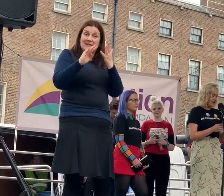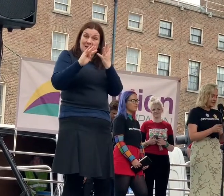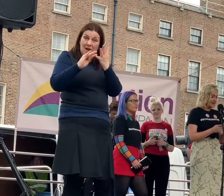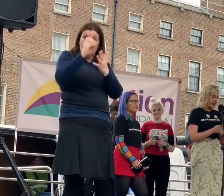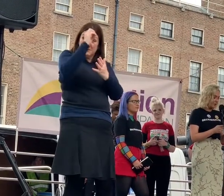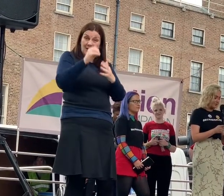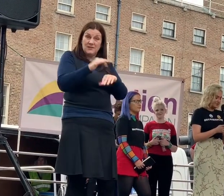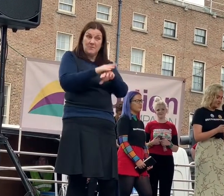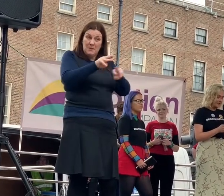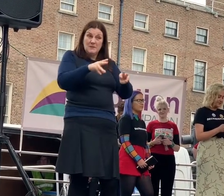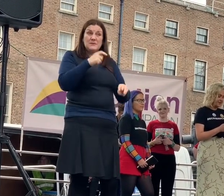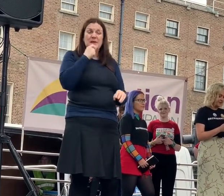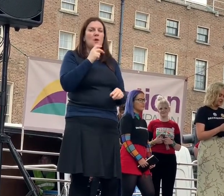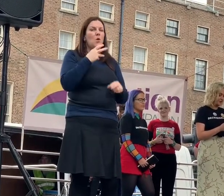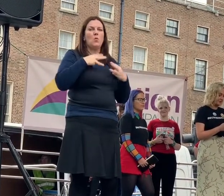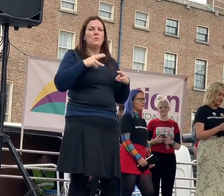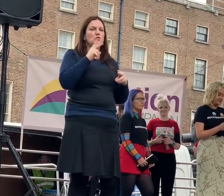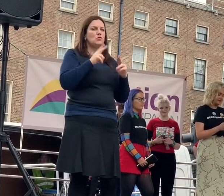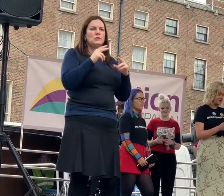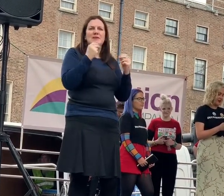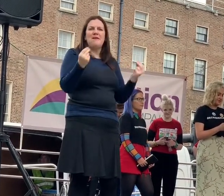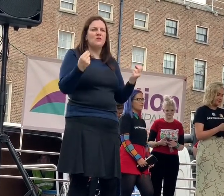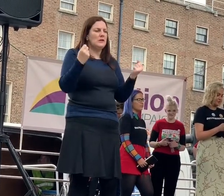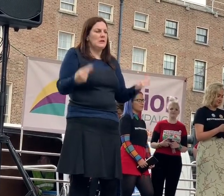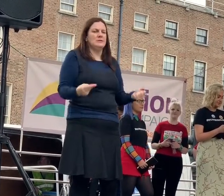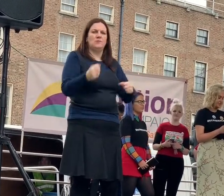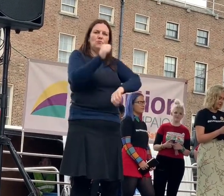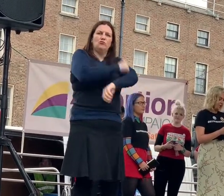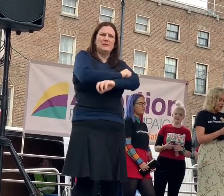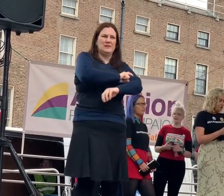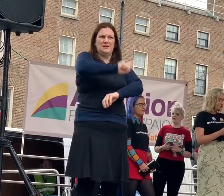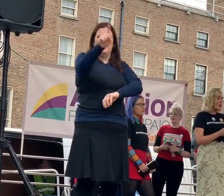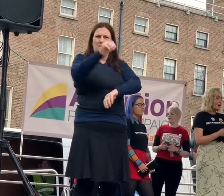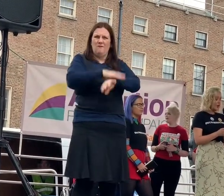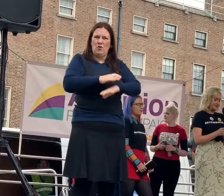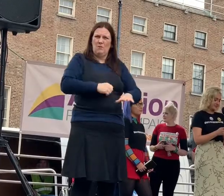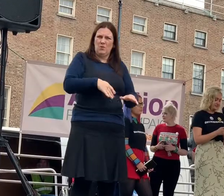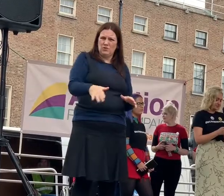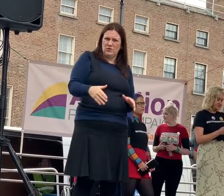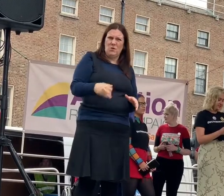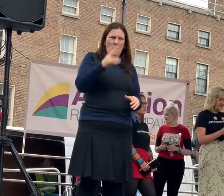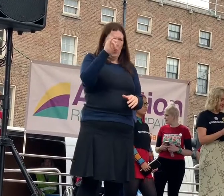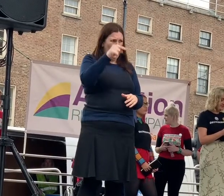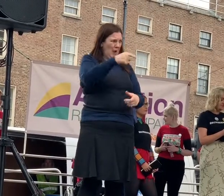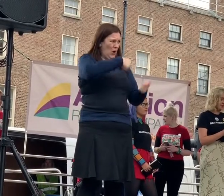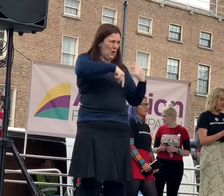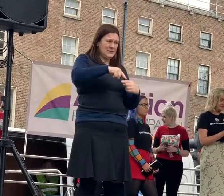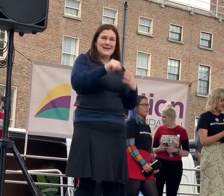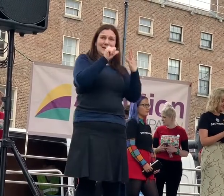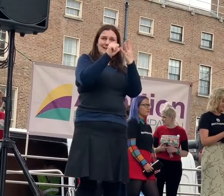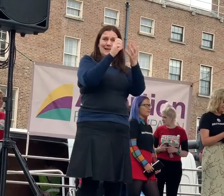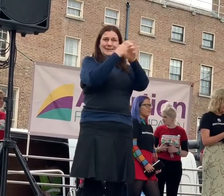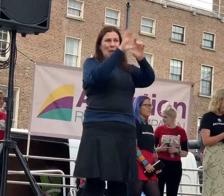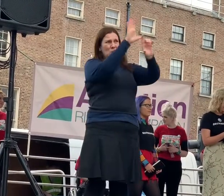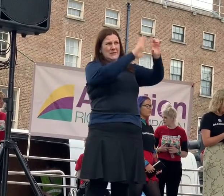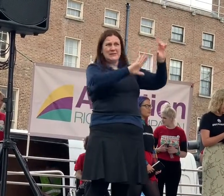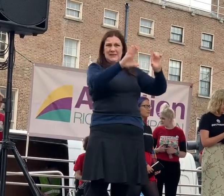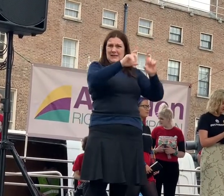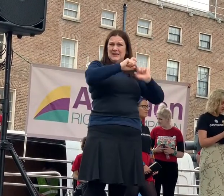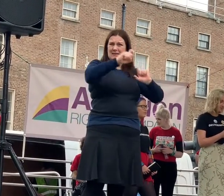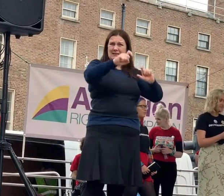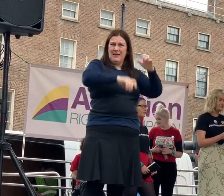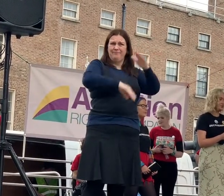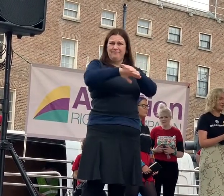agreed a woman should never have to go to prison for having an abortion. So why are us individuals in these six counties still being